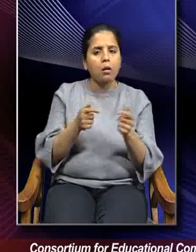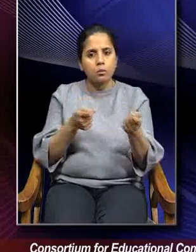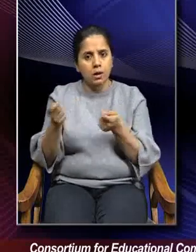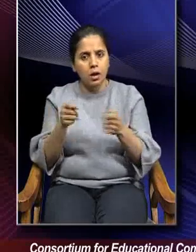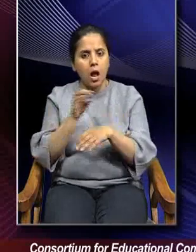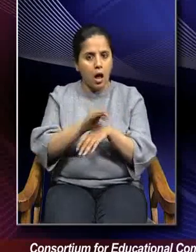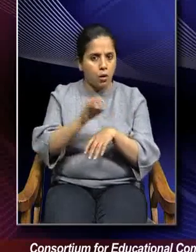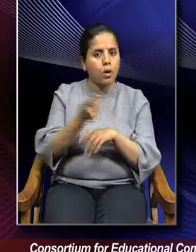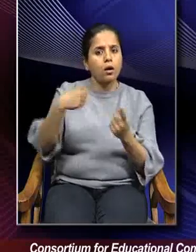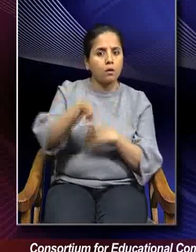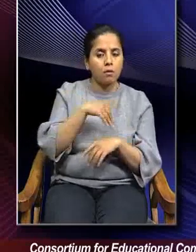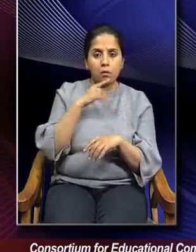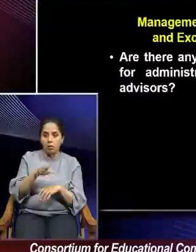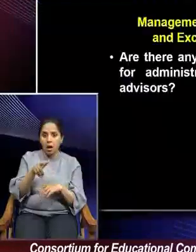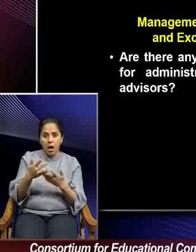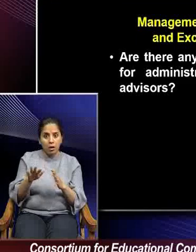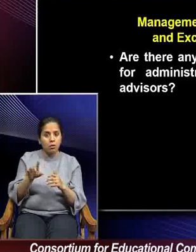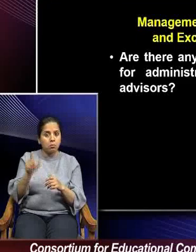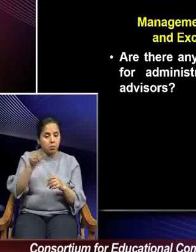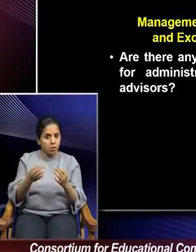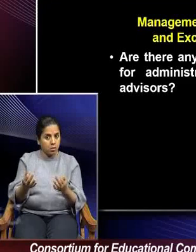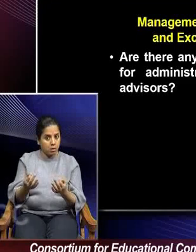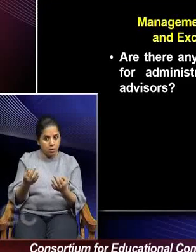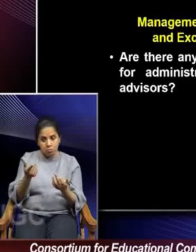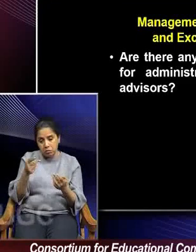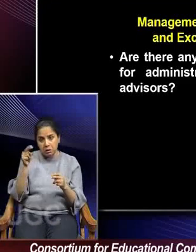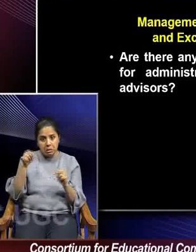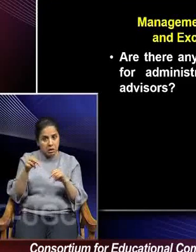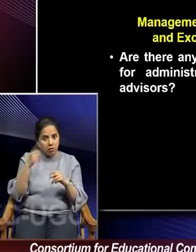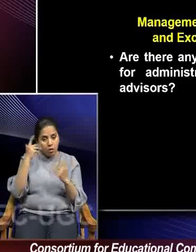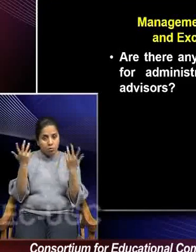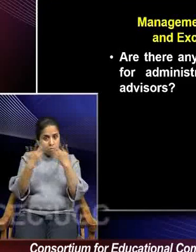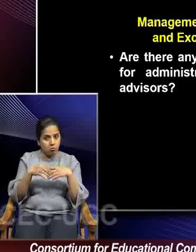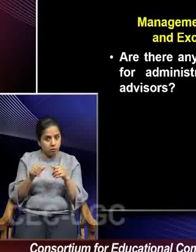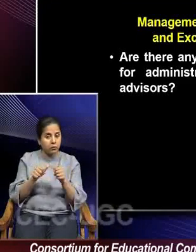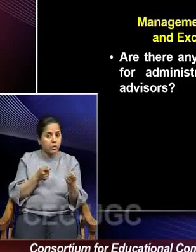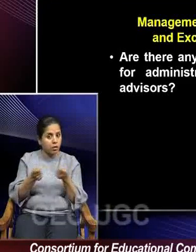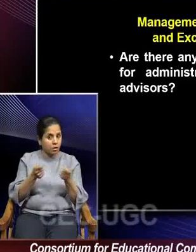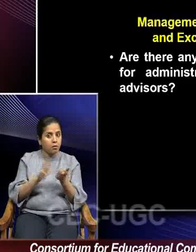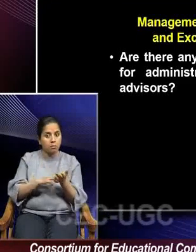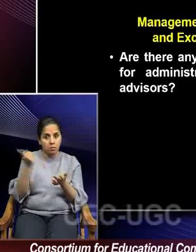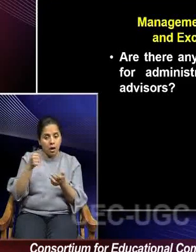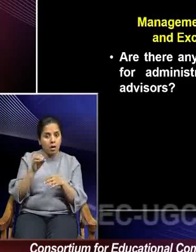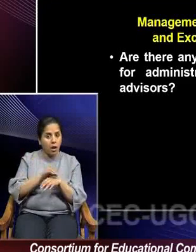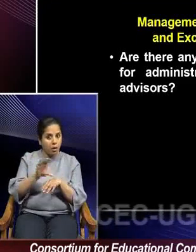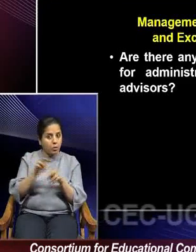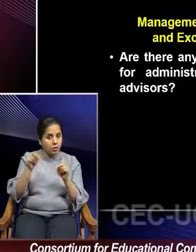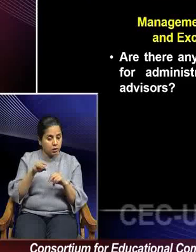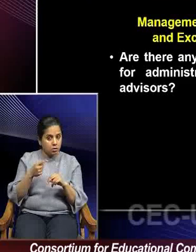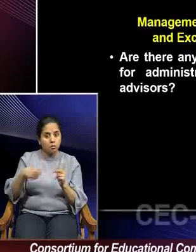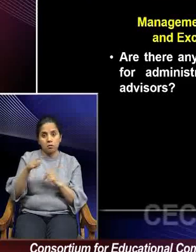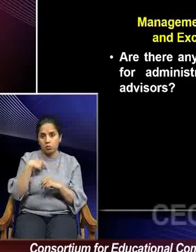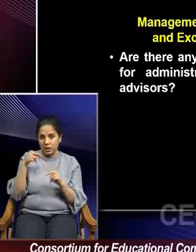advisors. Are there any competencies needed for administrators, managers and advisors? Do we